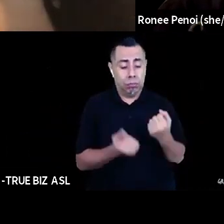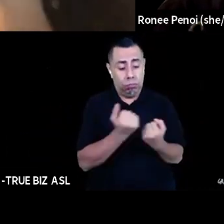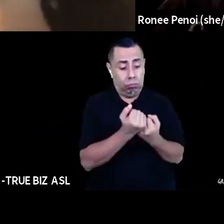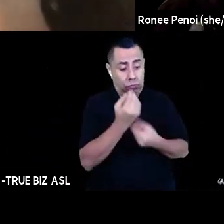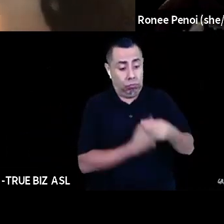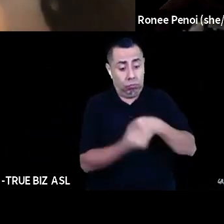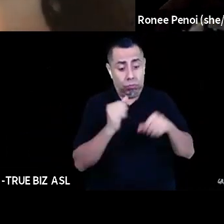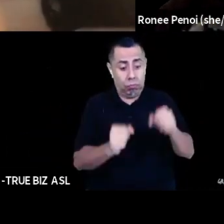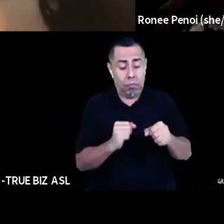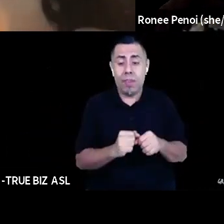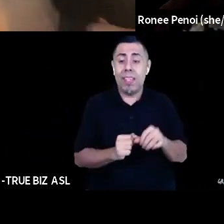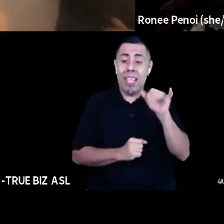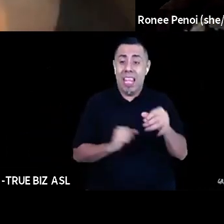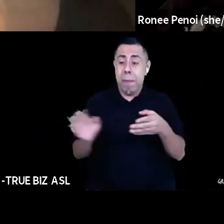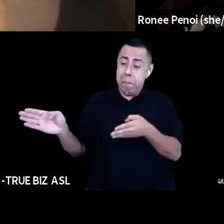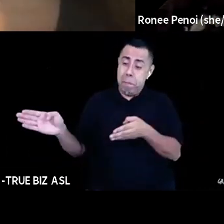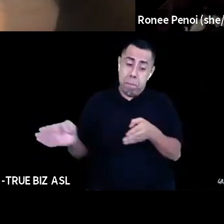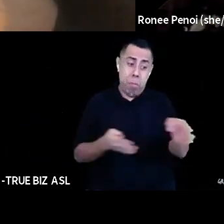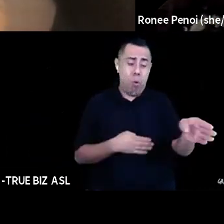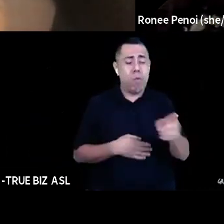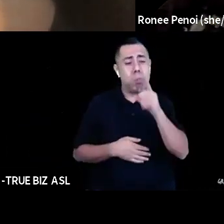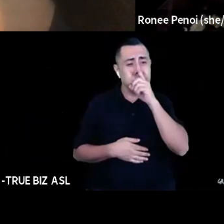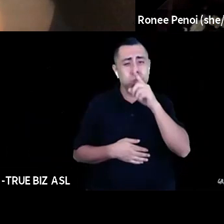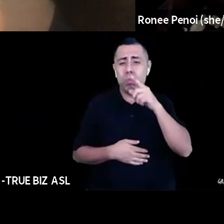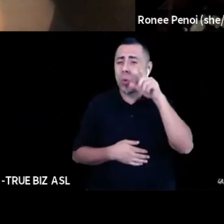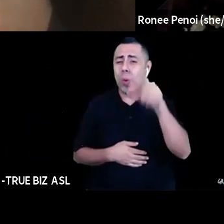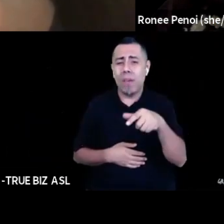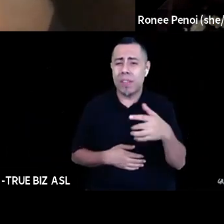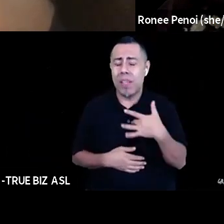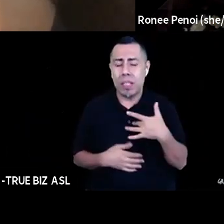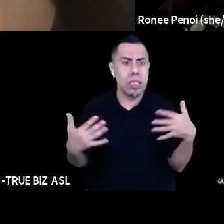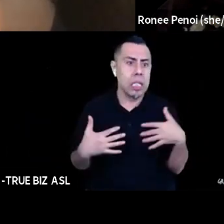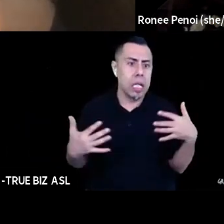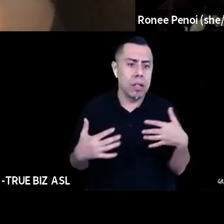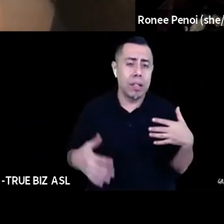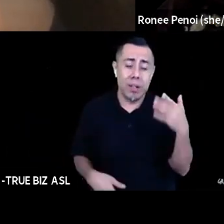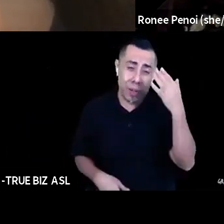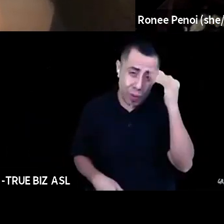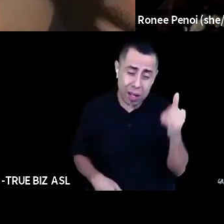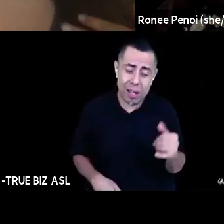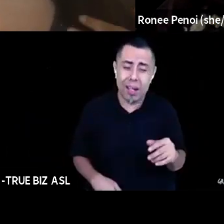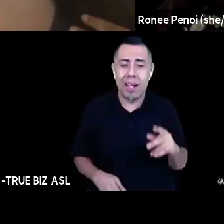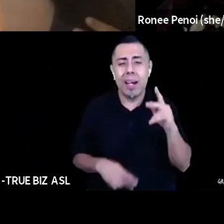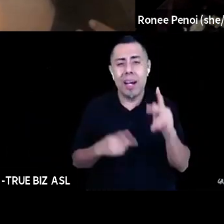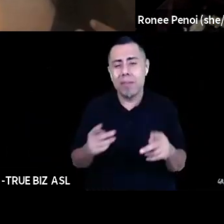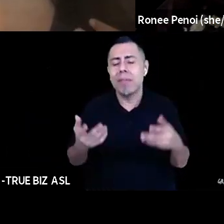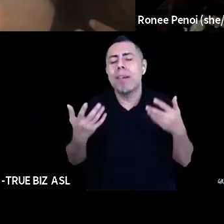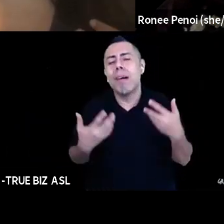journey or embarkment, because people have already done this work. Um, and I find that very comforting that